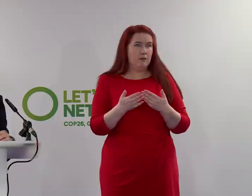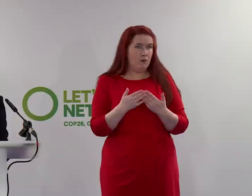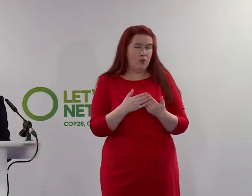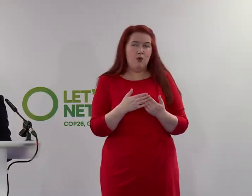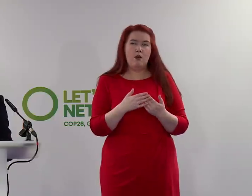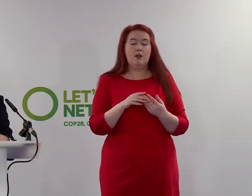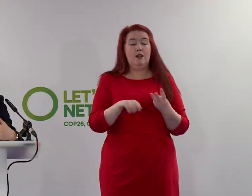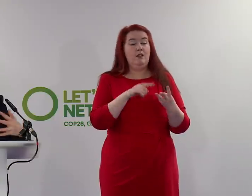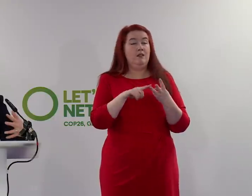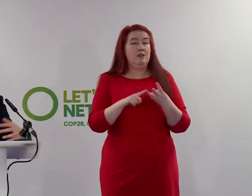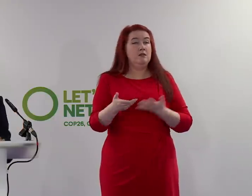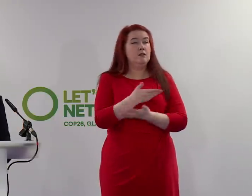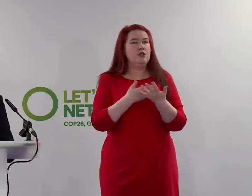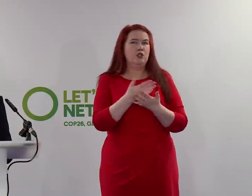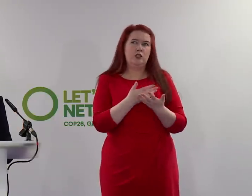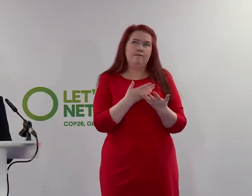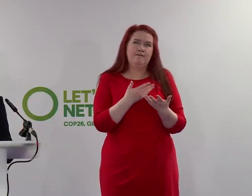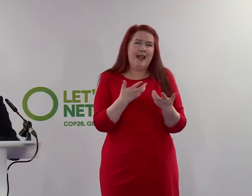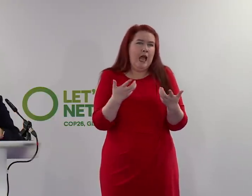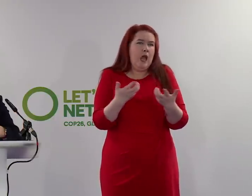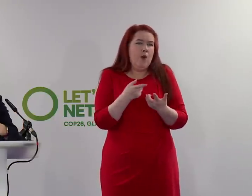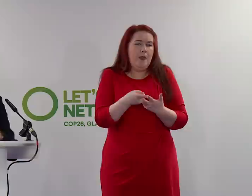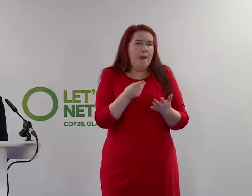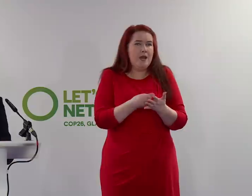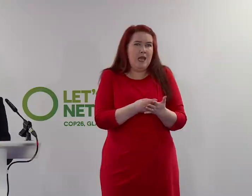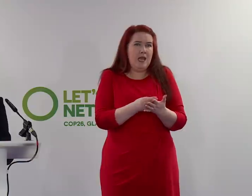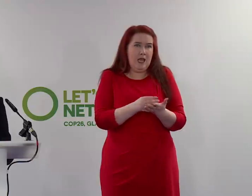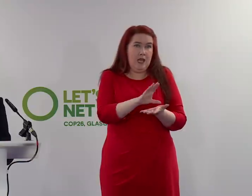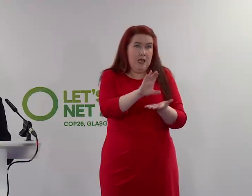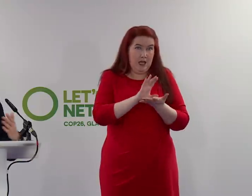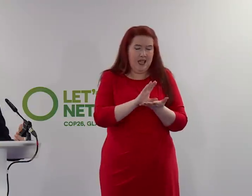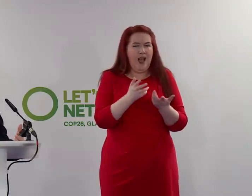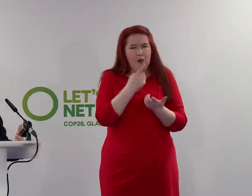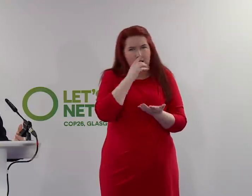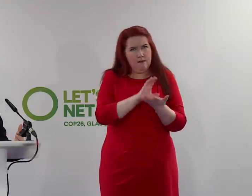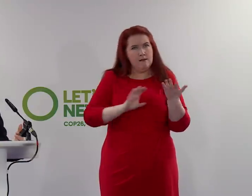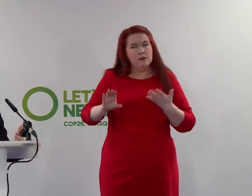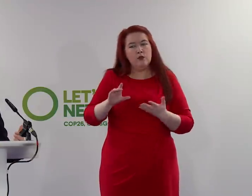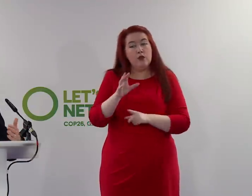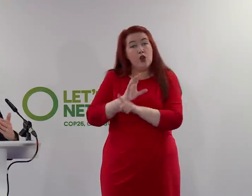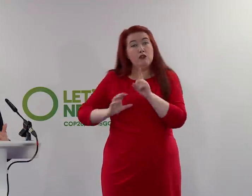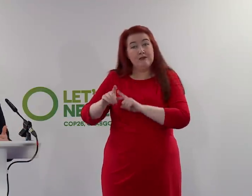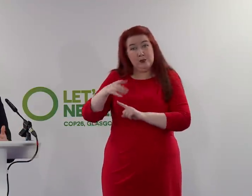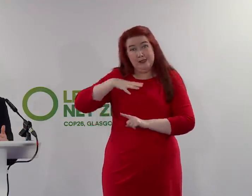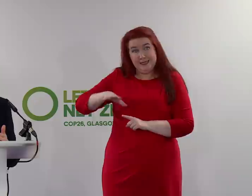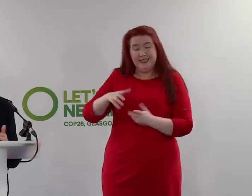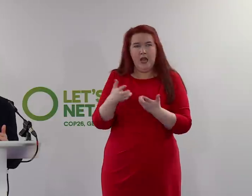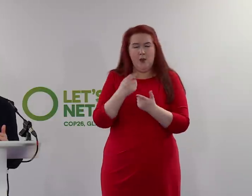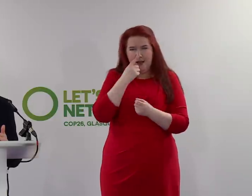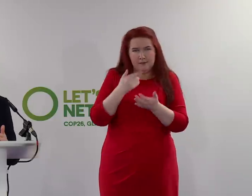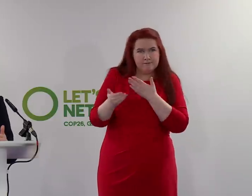discussions about exactly how that money flows to the countries who need it. How much of that is going to be on mitigation